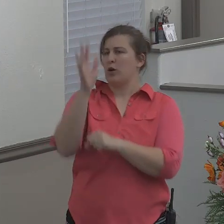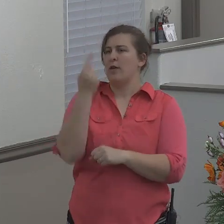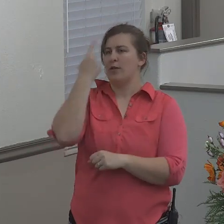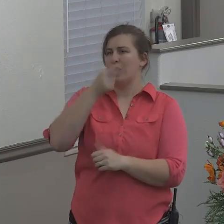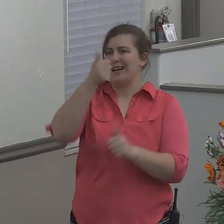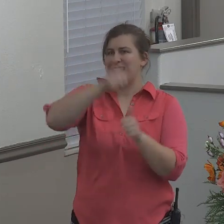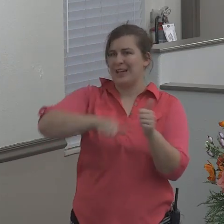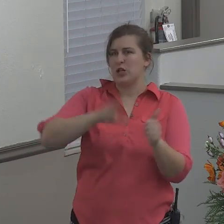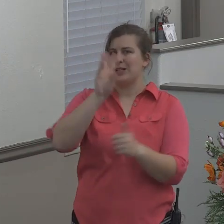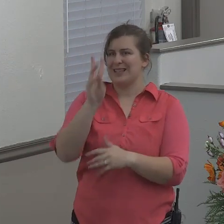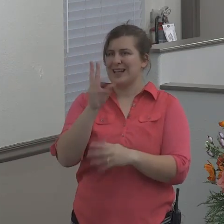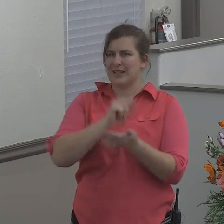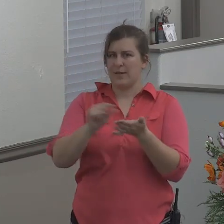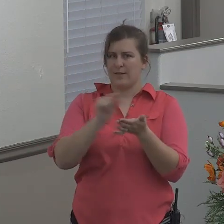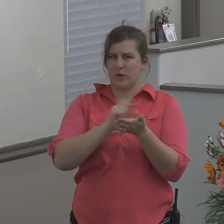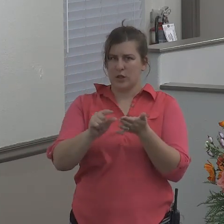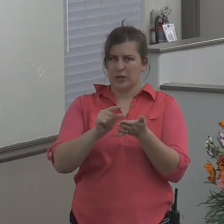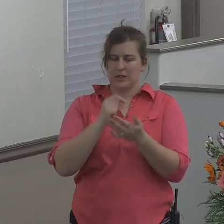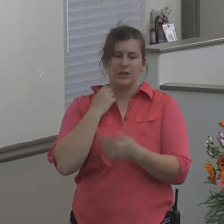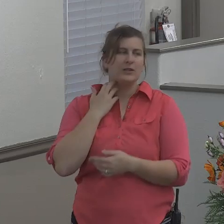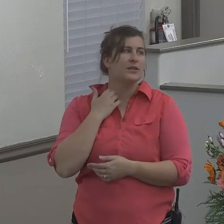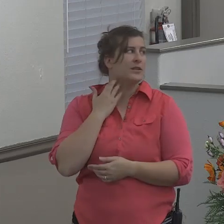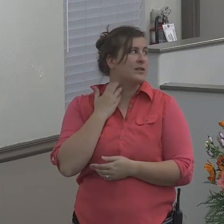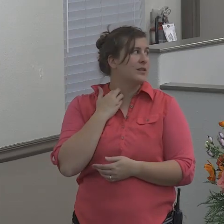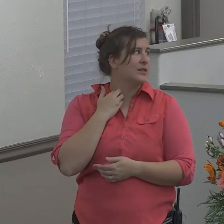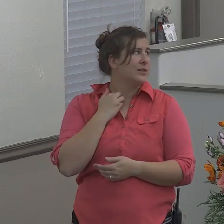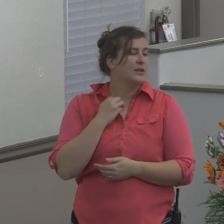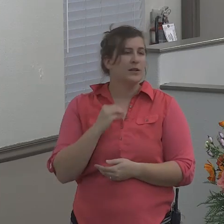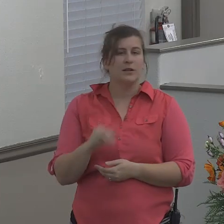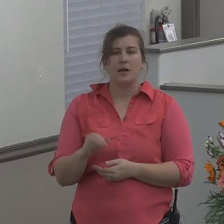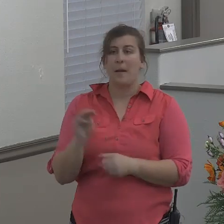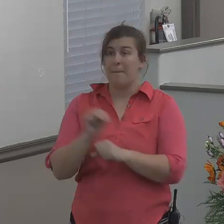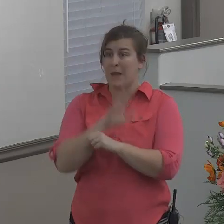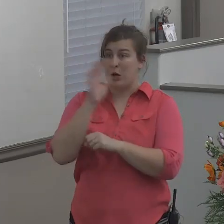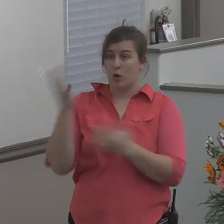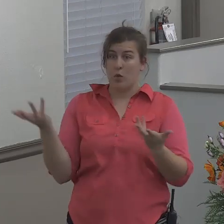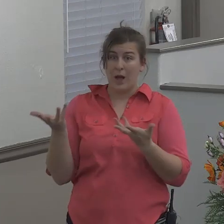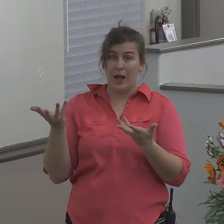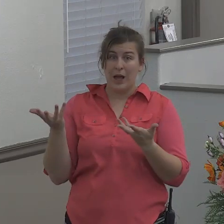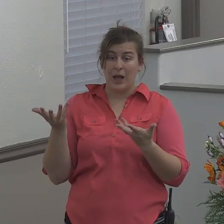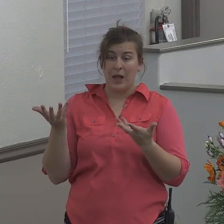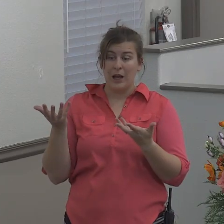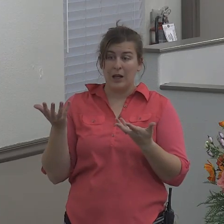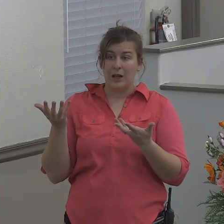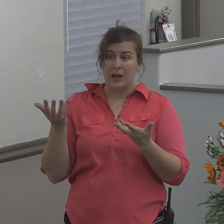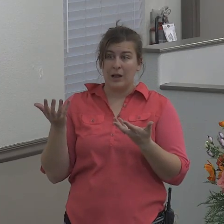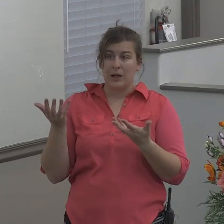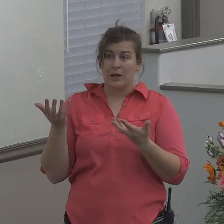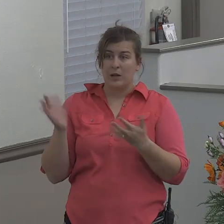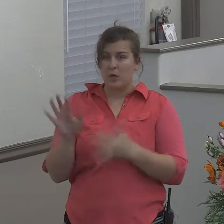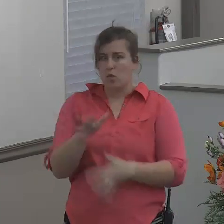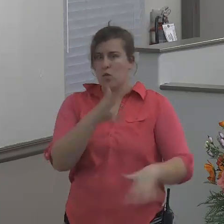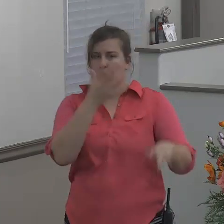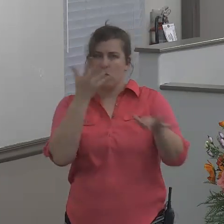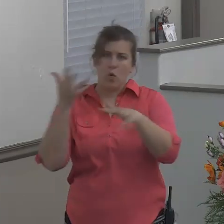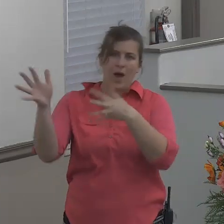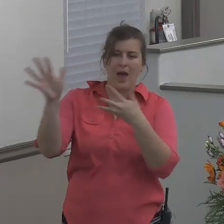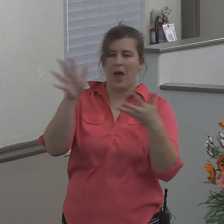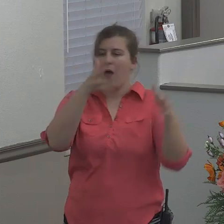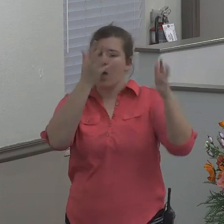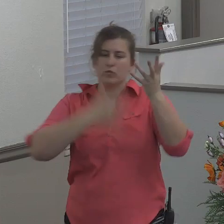verses. Note, miracle 1, the wind. Miracle 2, the calm.